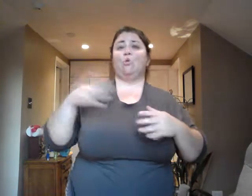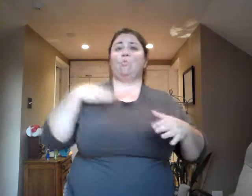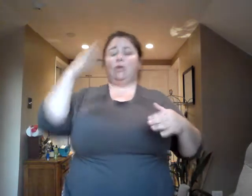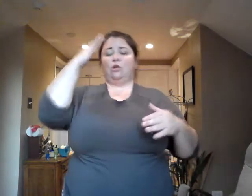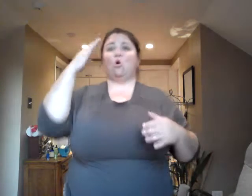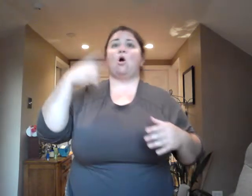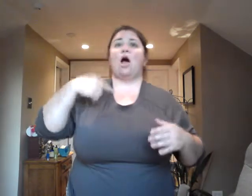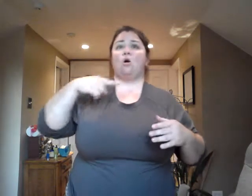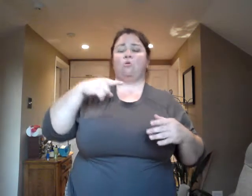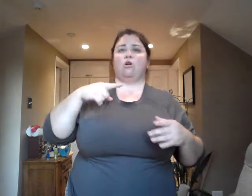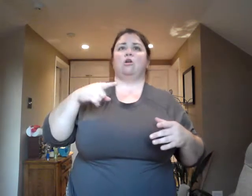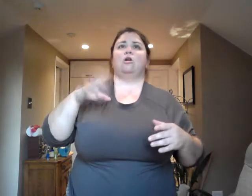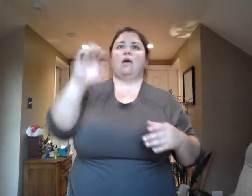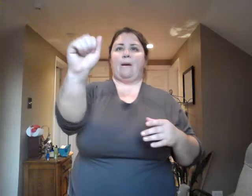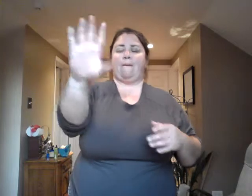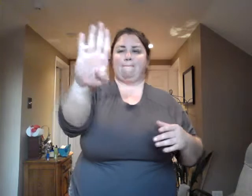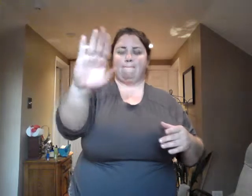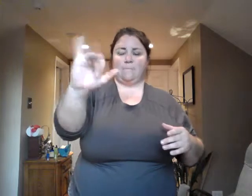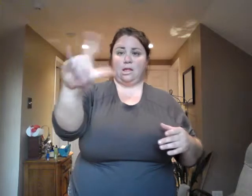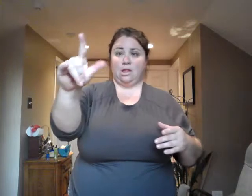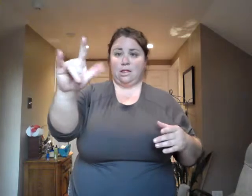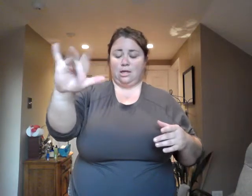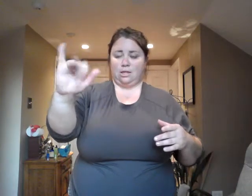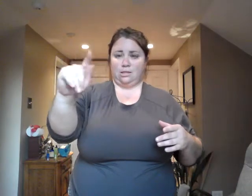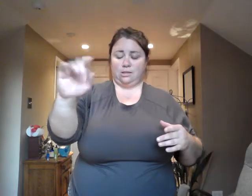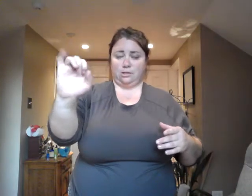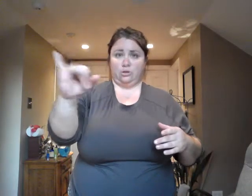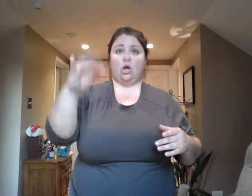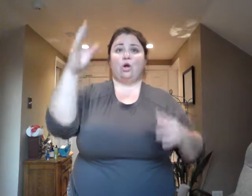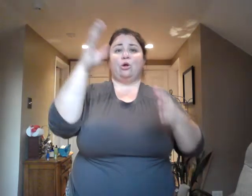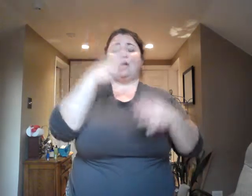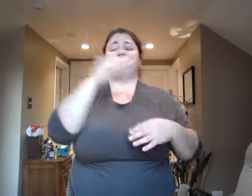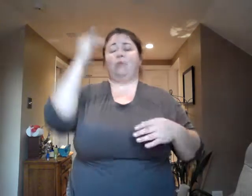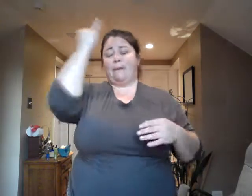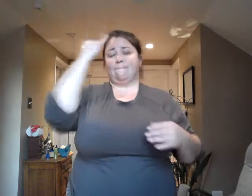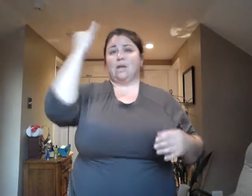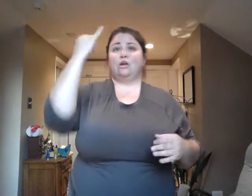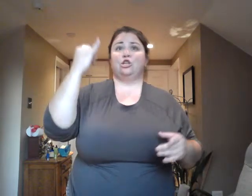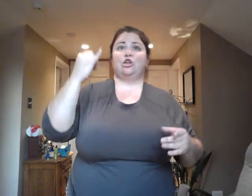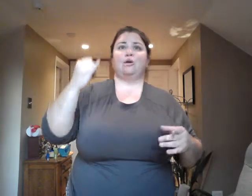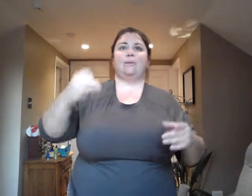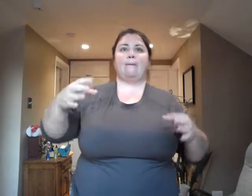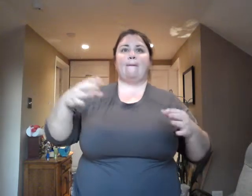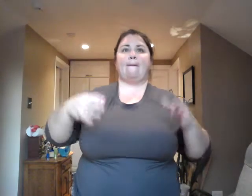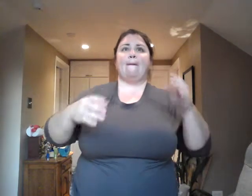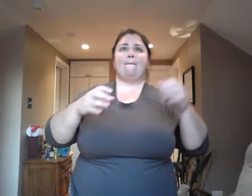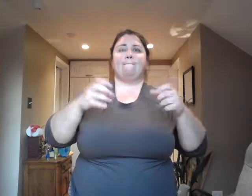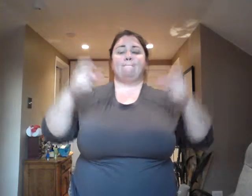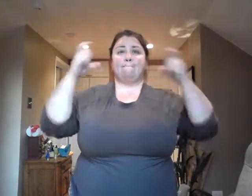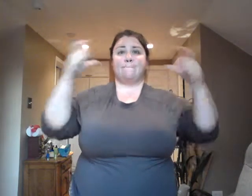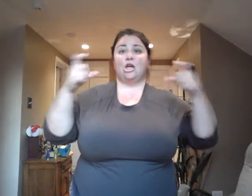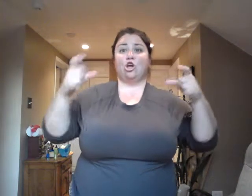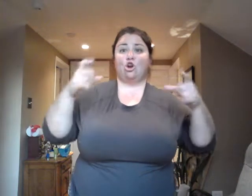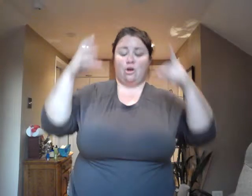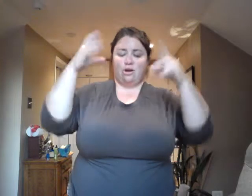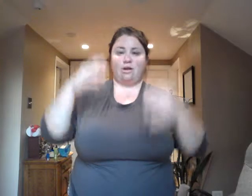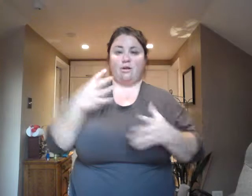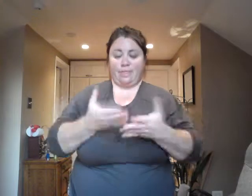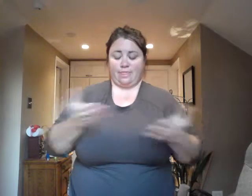learn to expect bigger and better things from ourselves. Expectation is another very powerful